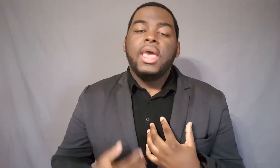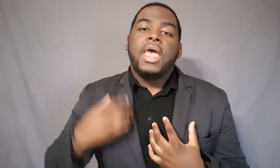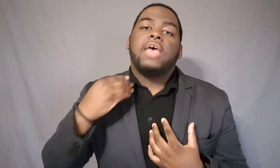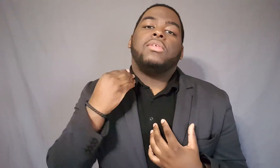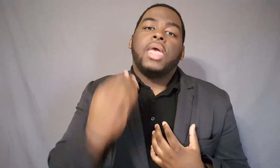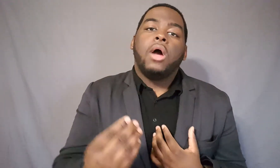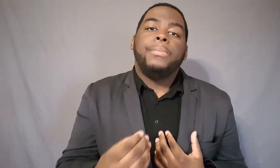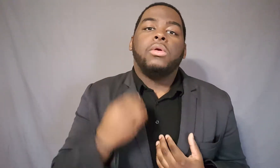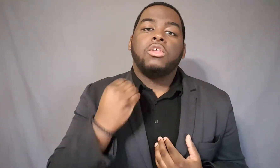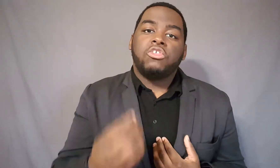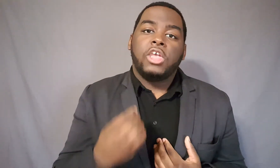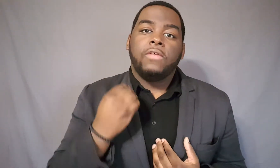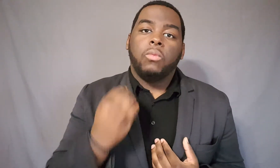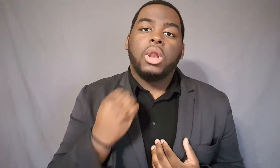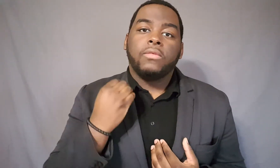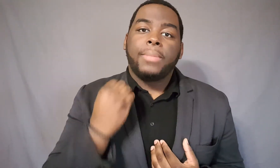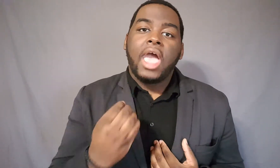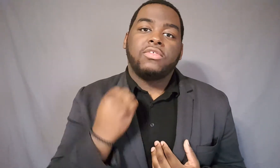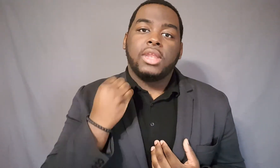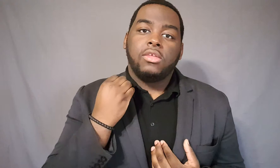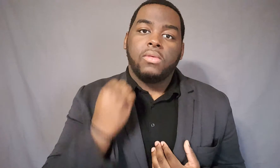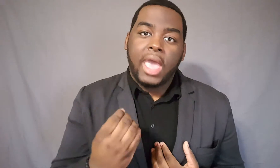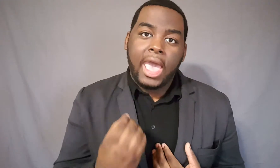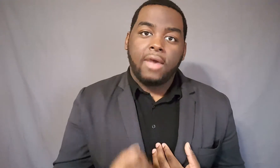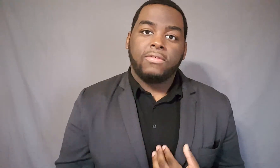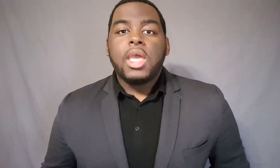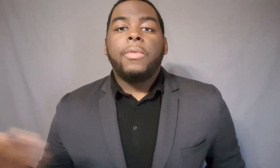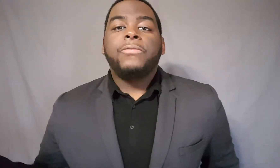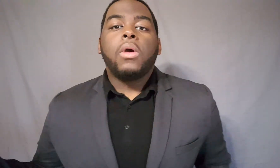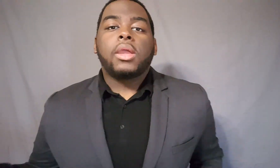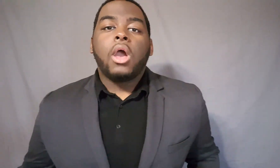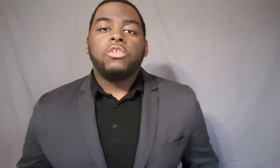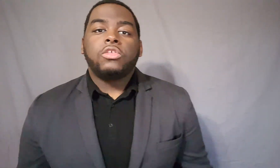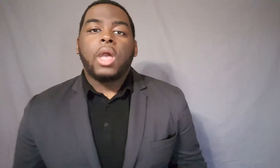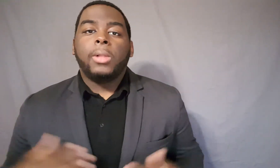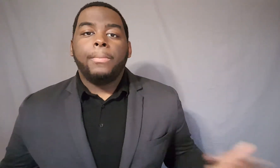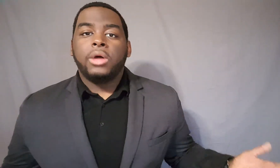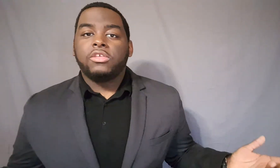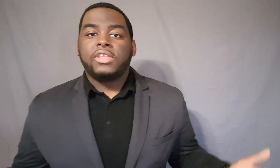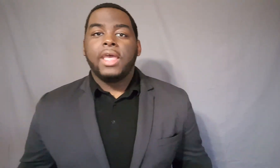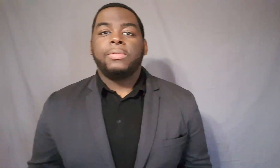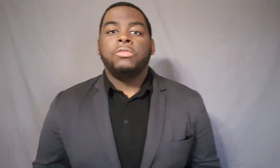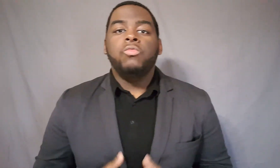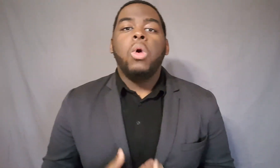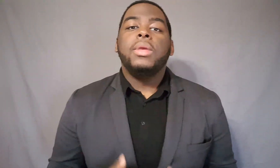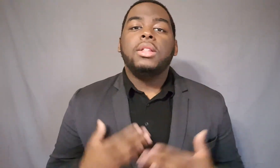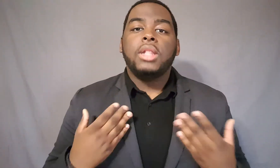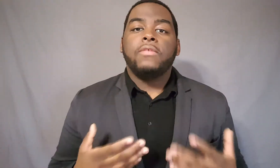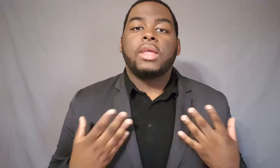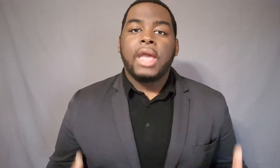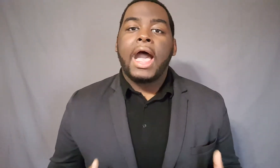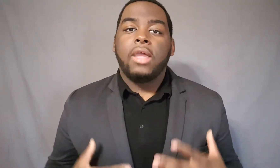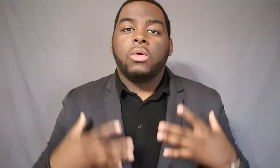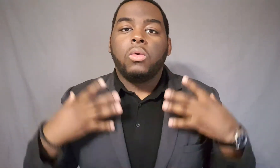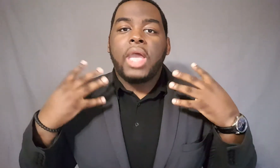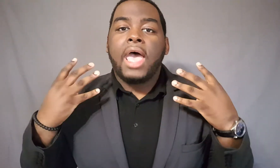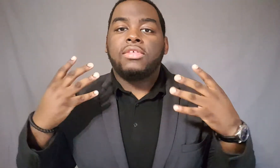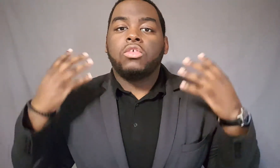as to help you achieve whatever passion that you have. And before I go, just a couple of bonus tips. Women love a guy who has his